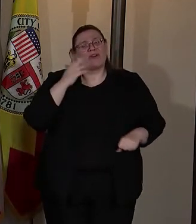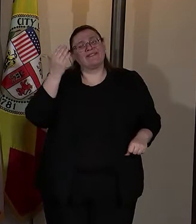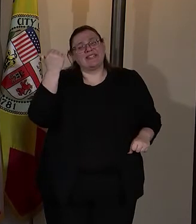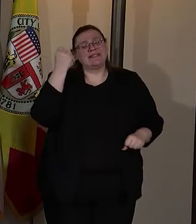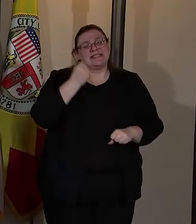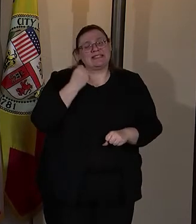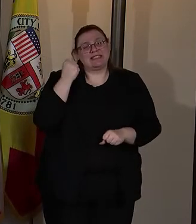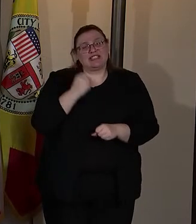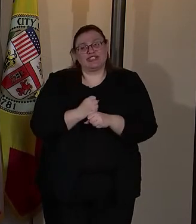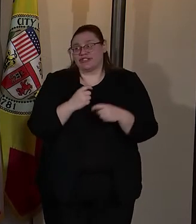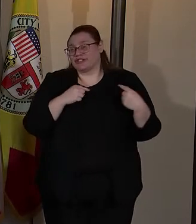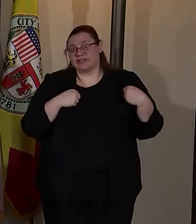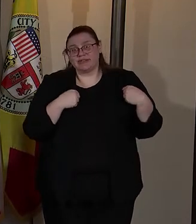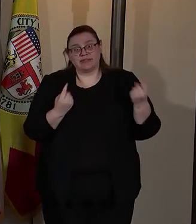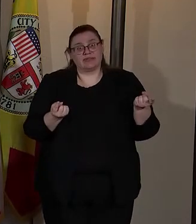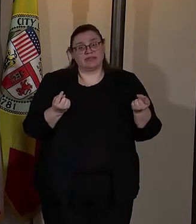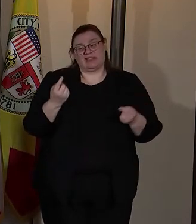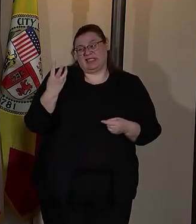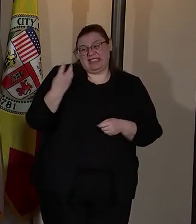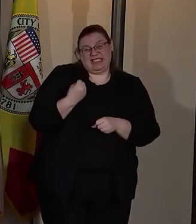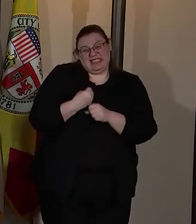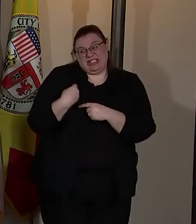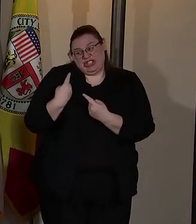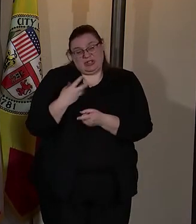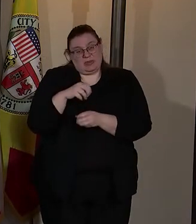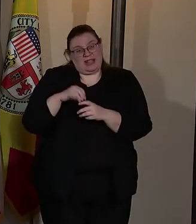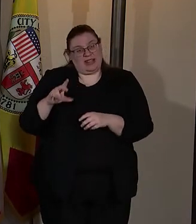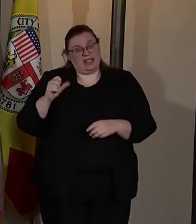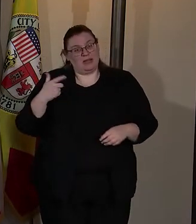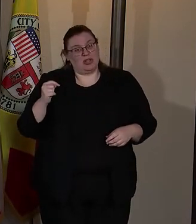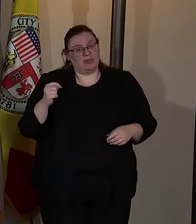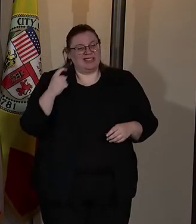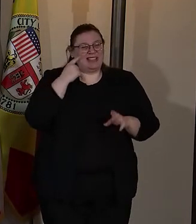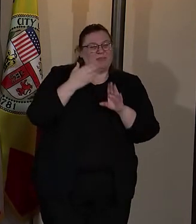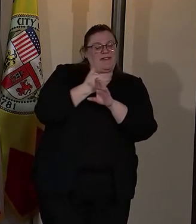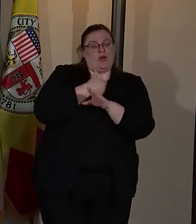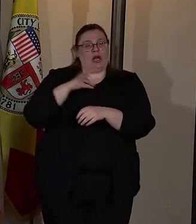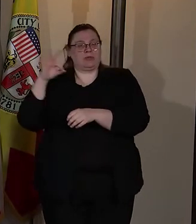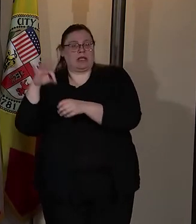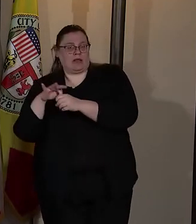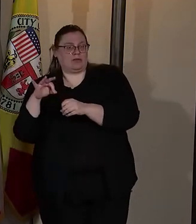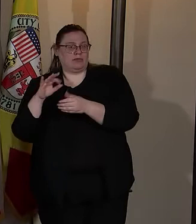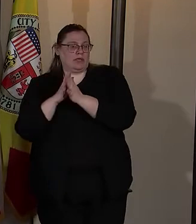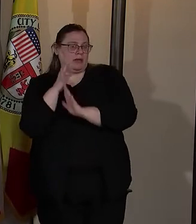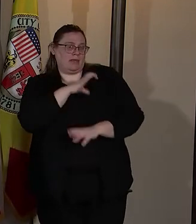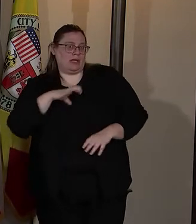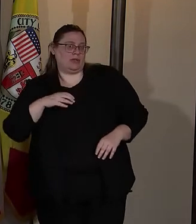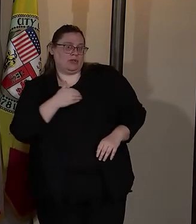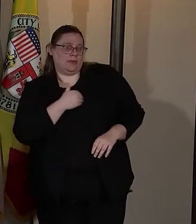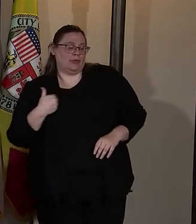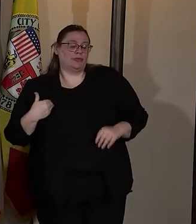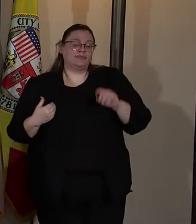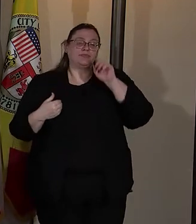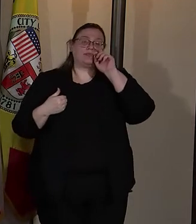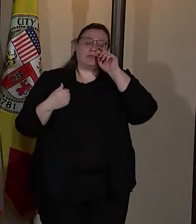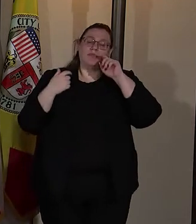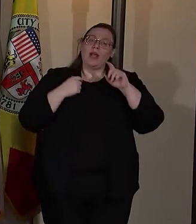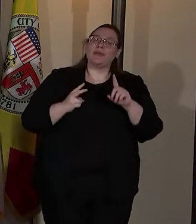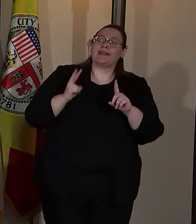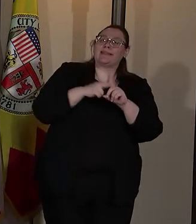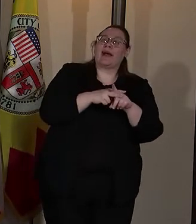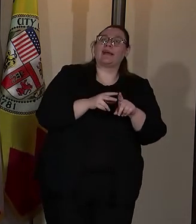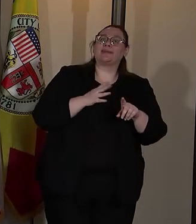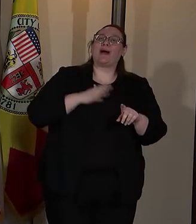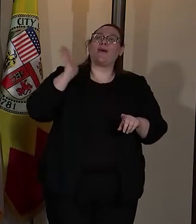and for the last six years in the department, just prior to my election to council member, I was assigned to my